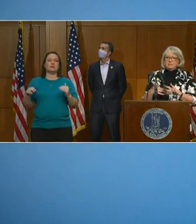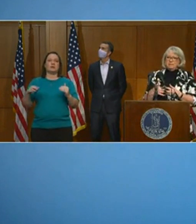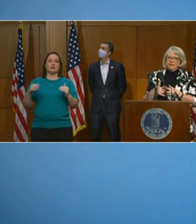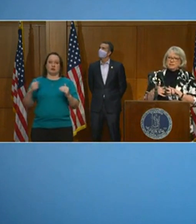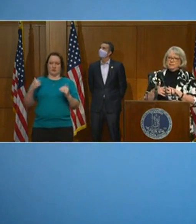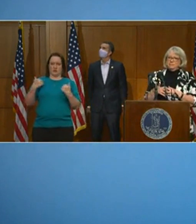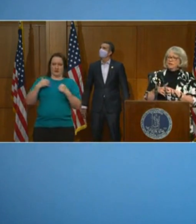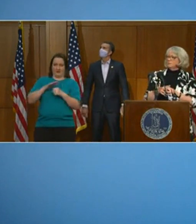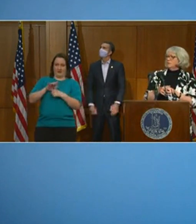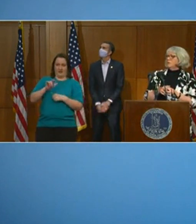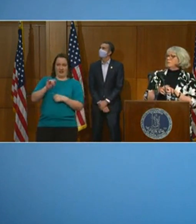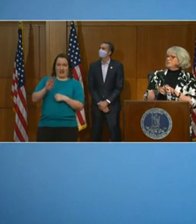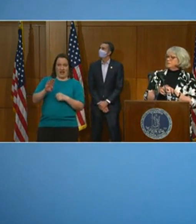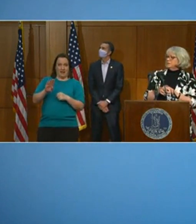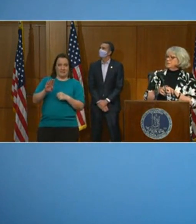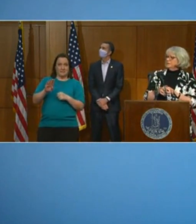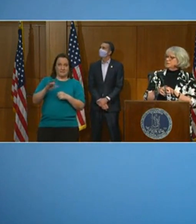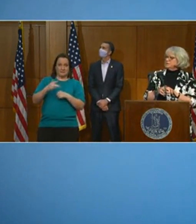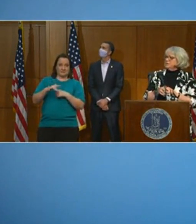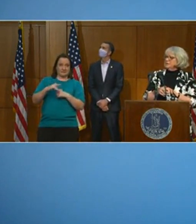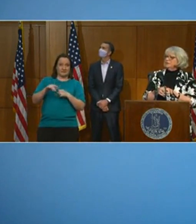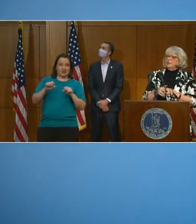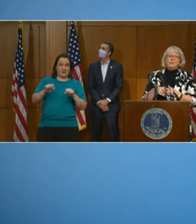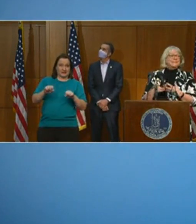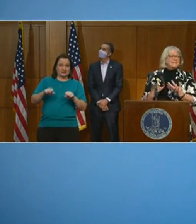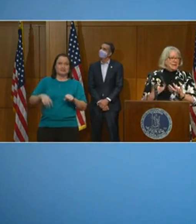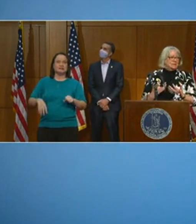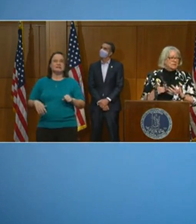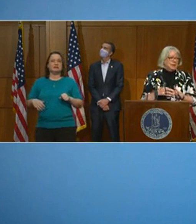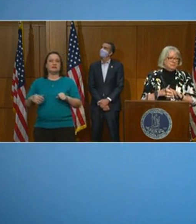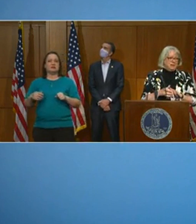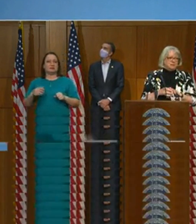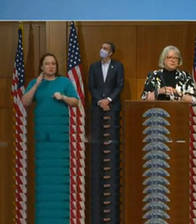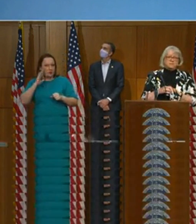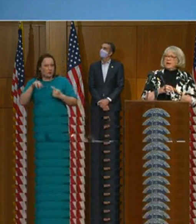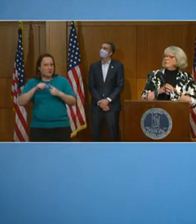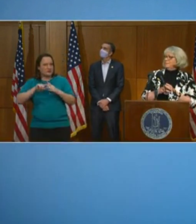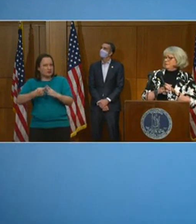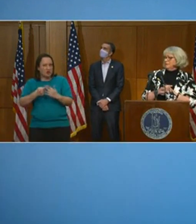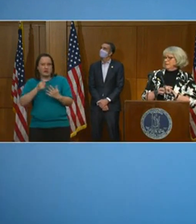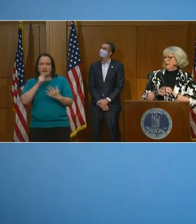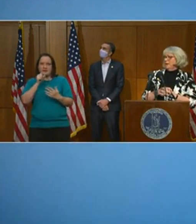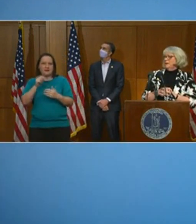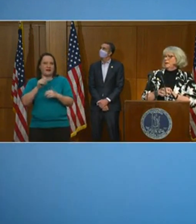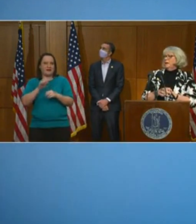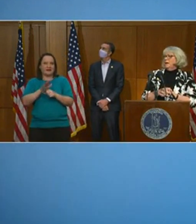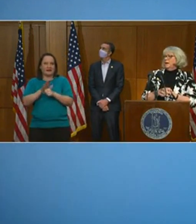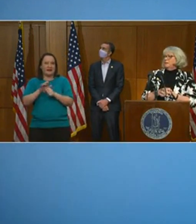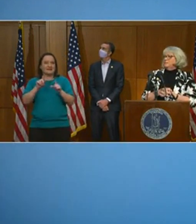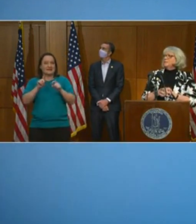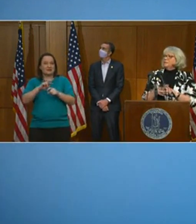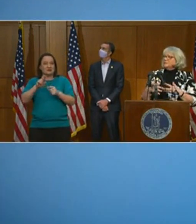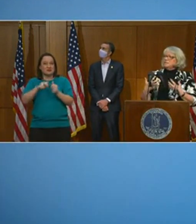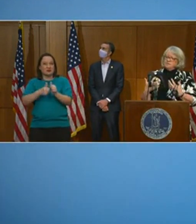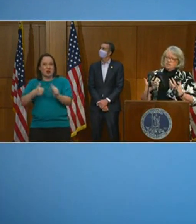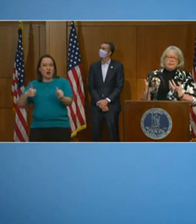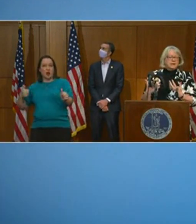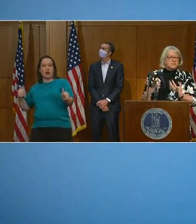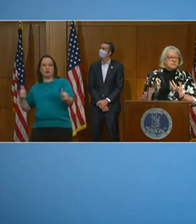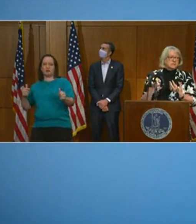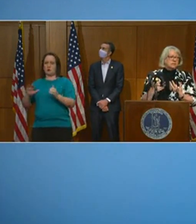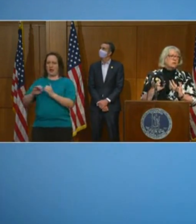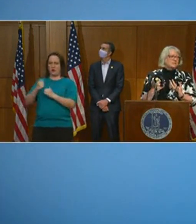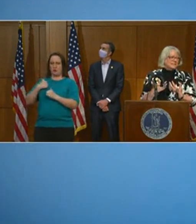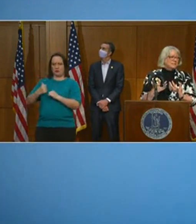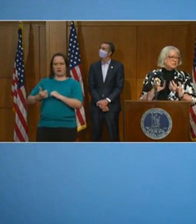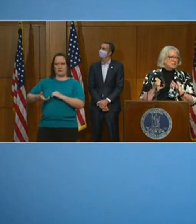have enough lab capacity? Because we know when we started this journey, we didn't have enough lab capacity. So how do we build on that? And building on something that already